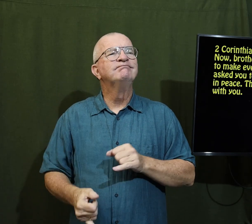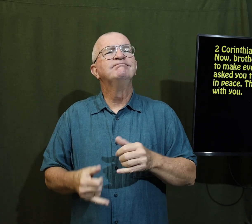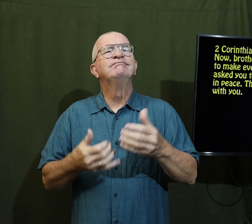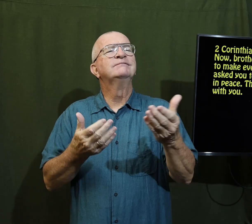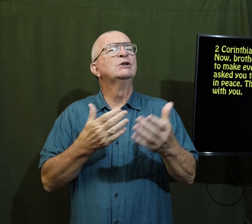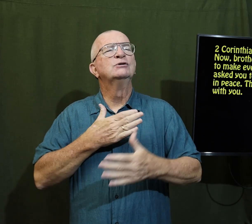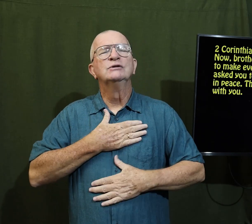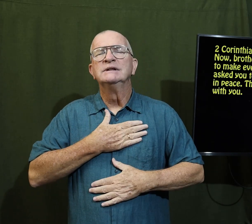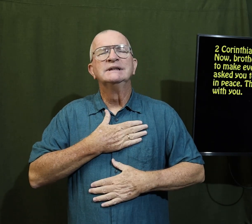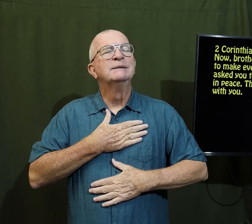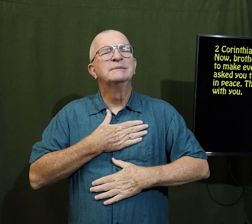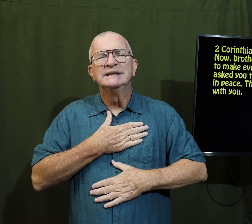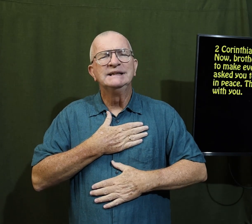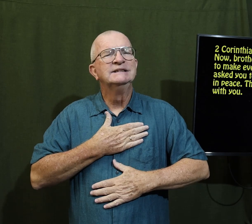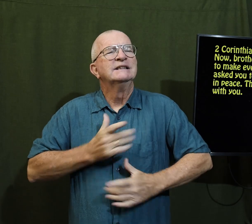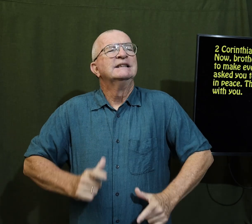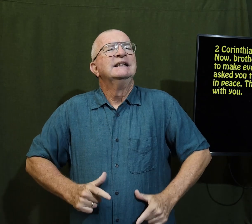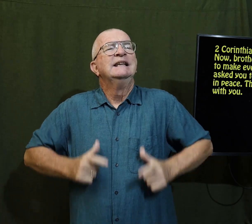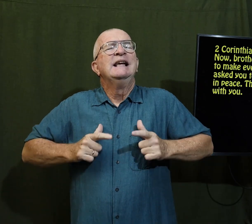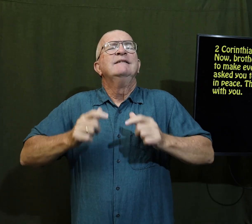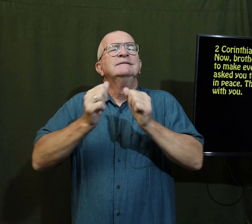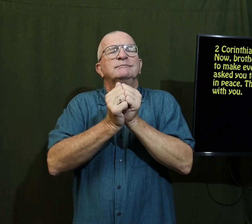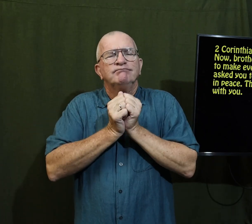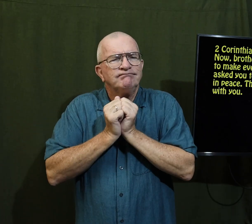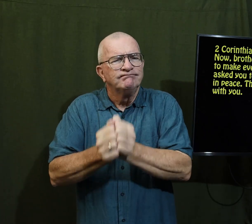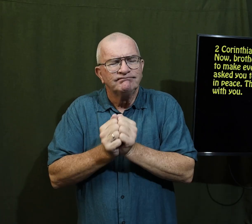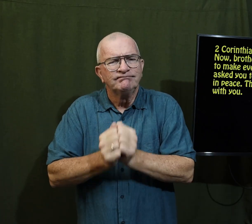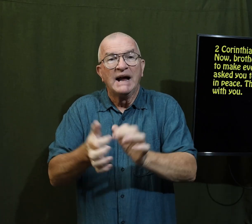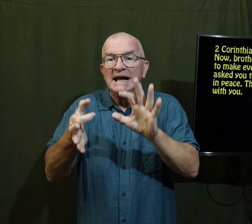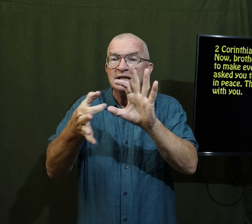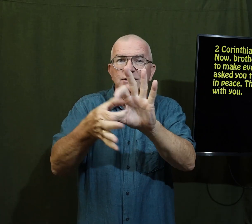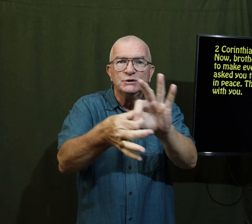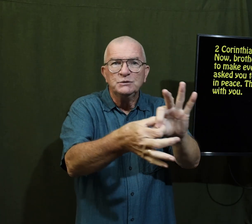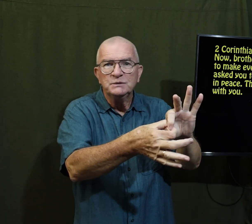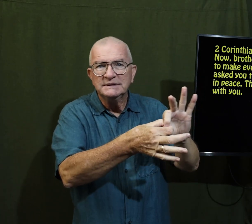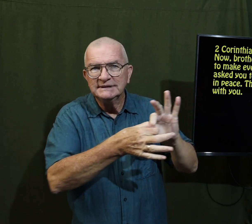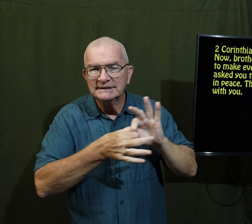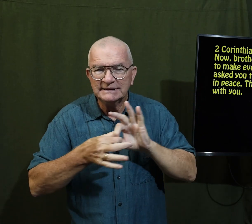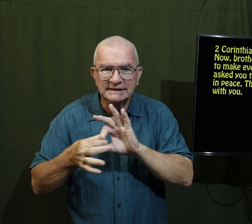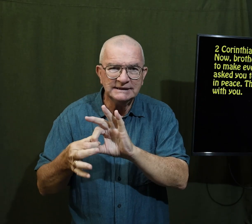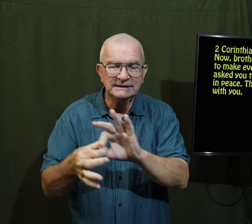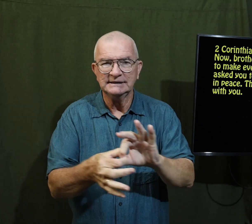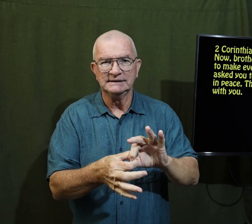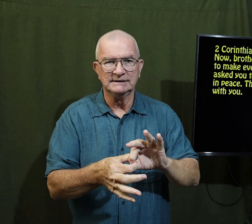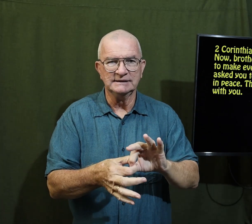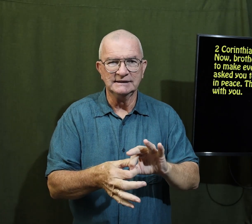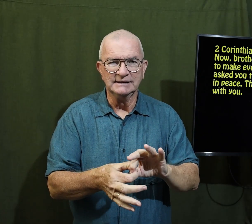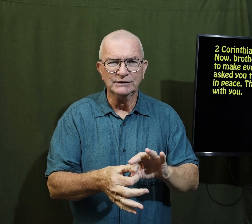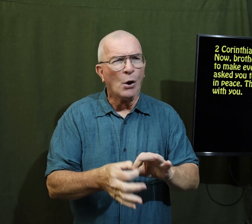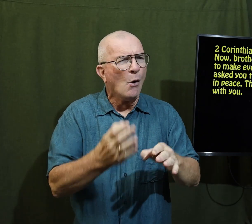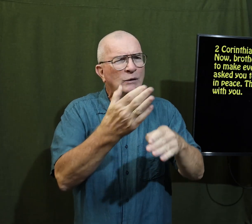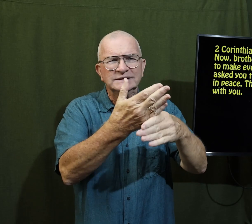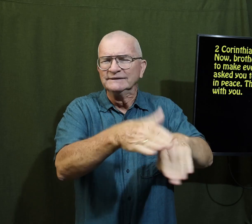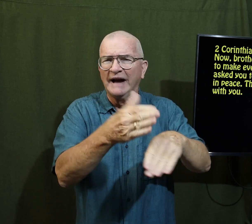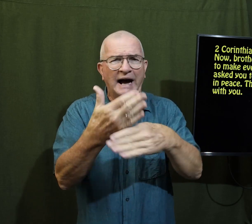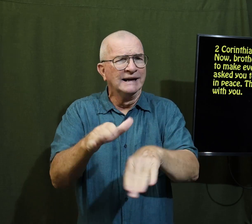Paul's final word he wants them to live together in unity don't divide up